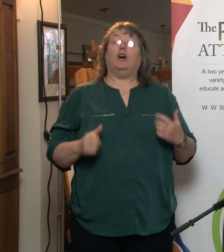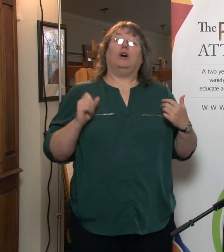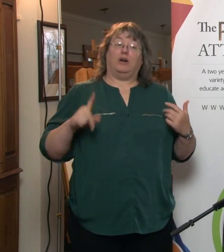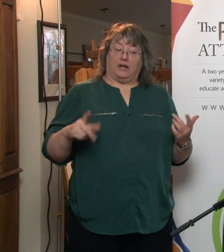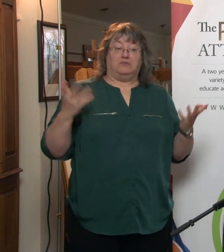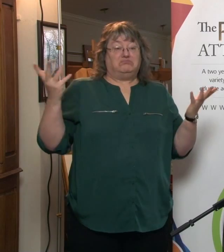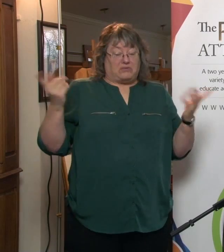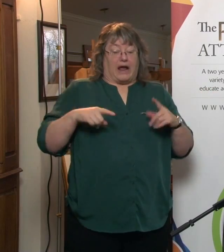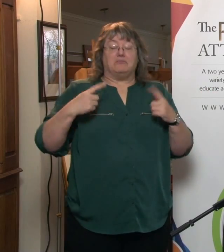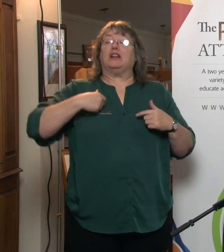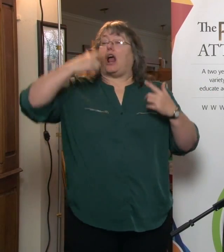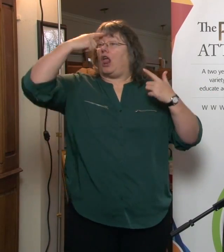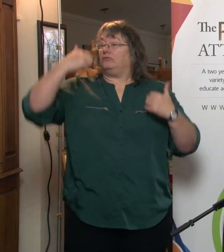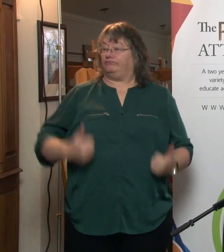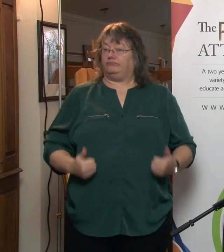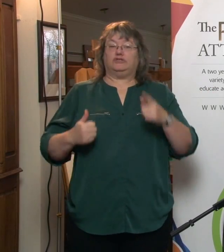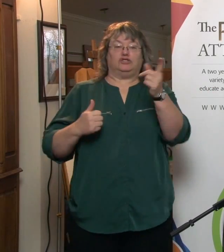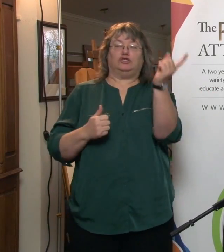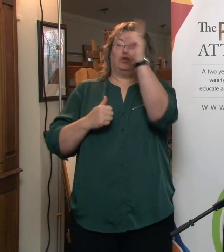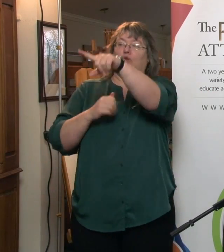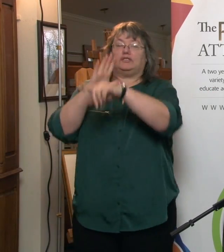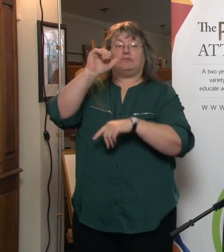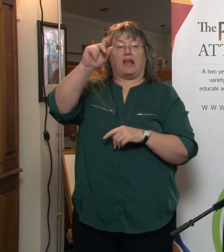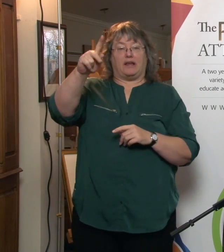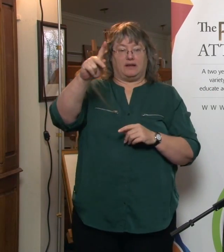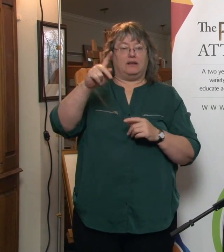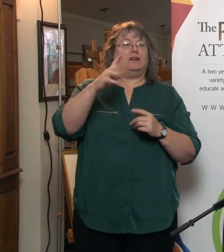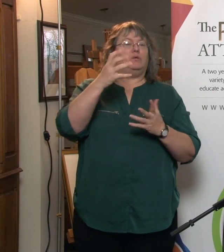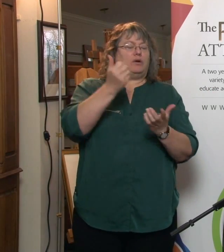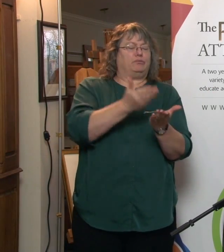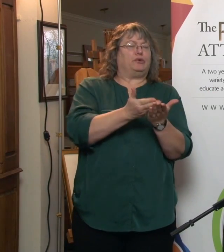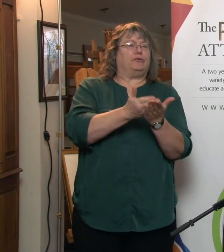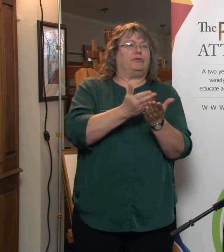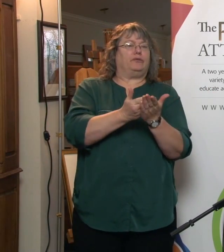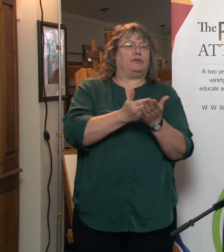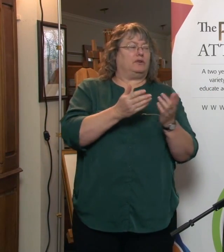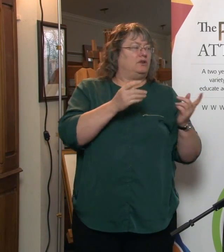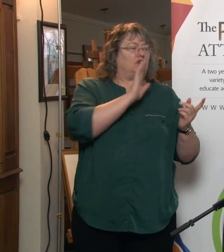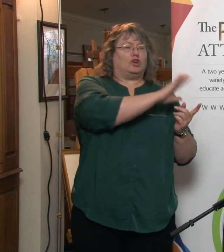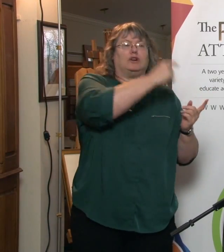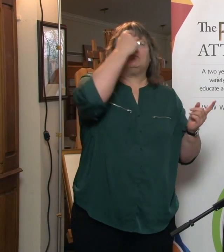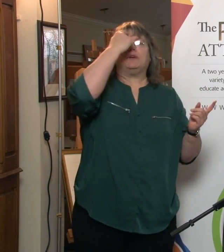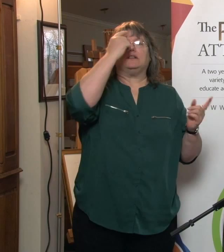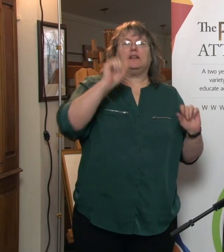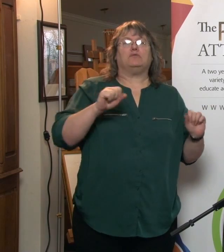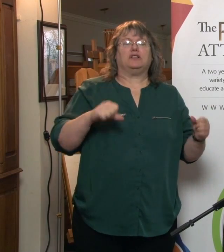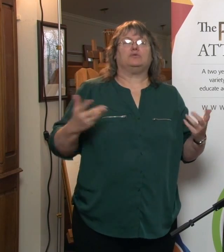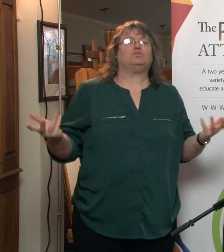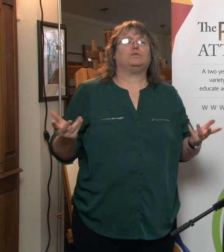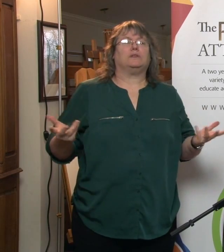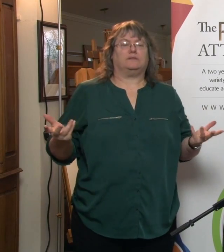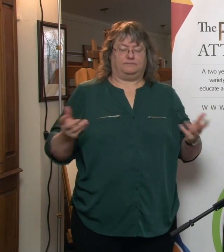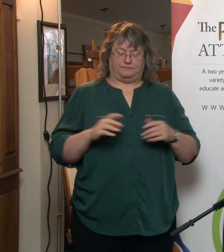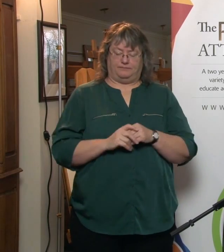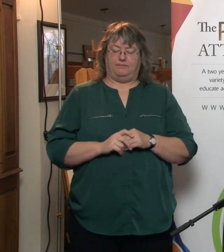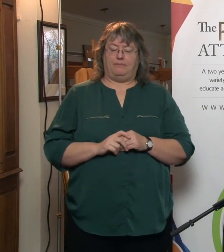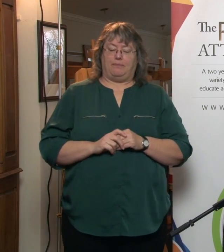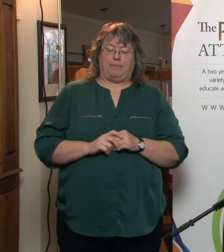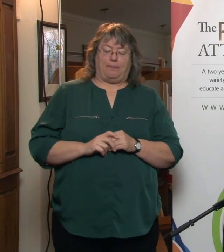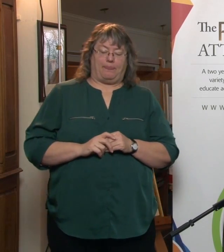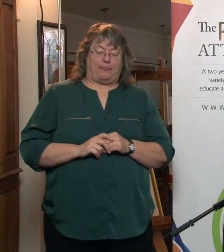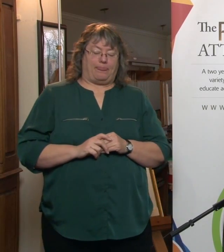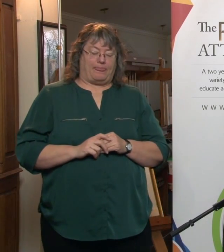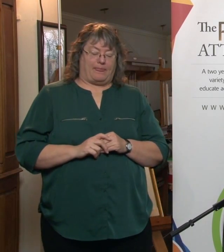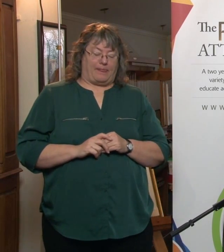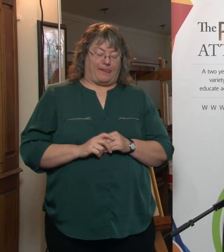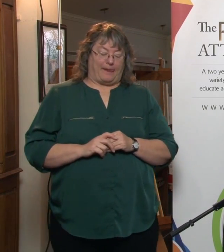incapable. Say Mary goes to the bank to use it. The bank's going to require proof that I'm mentally incapable. And although, as we all